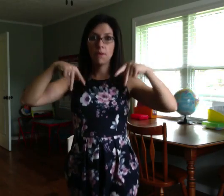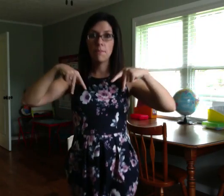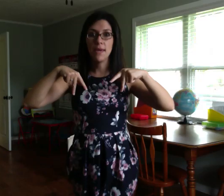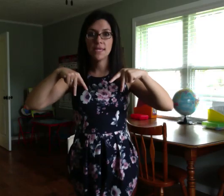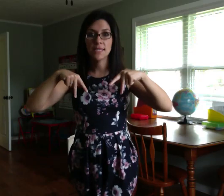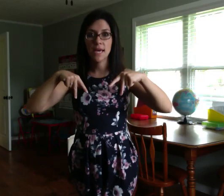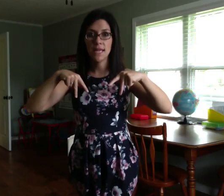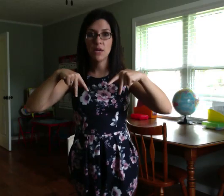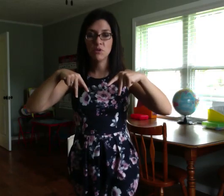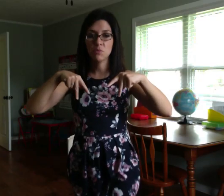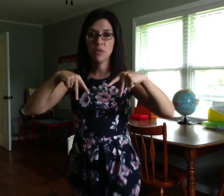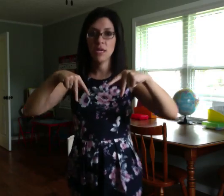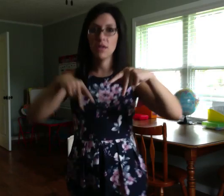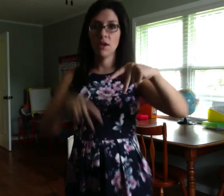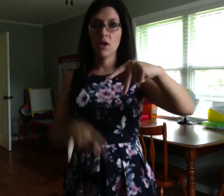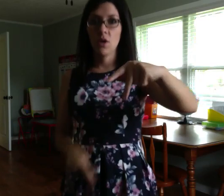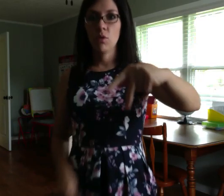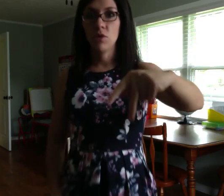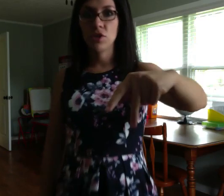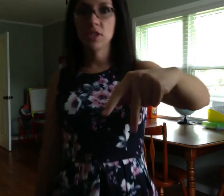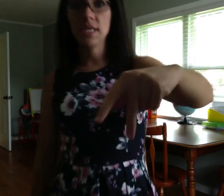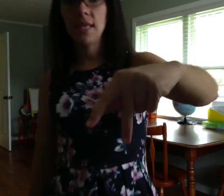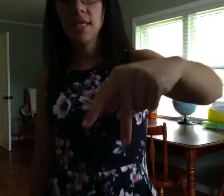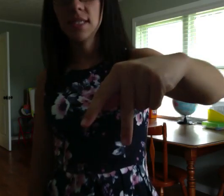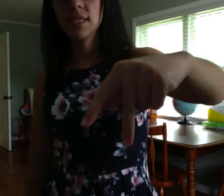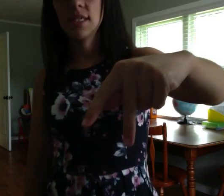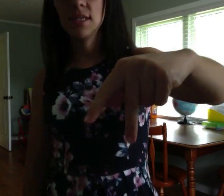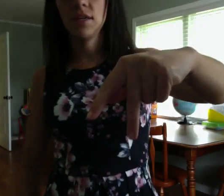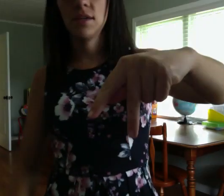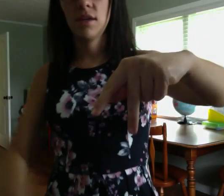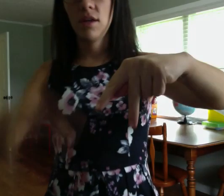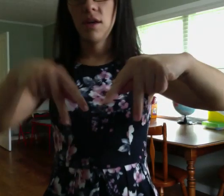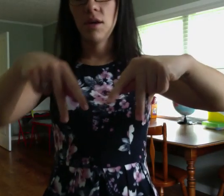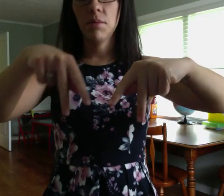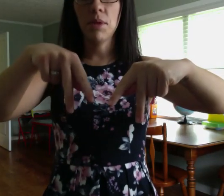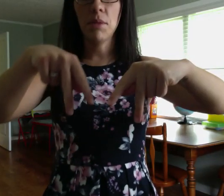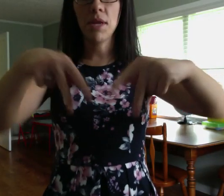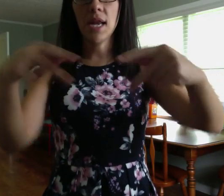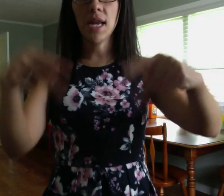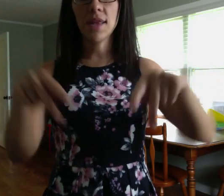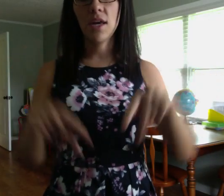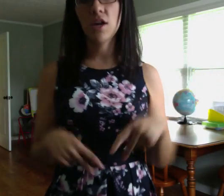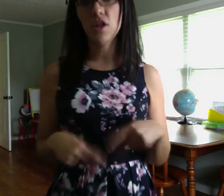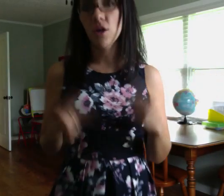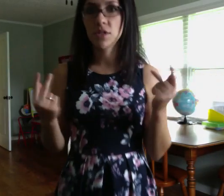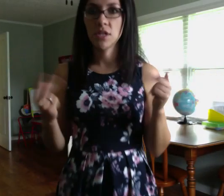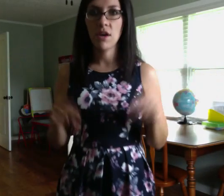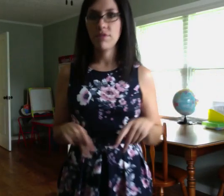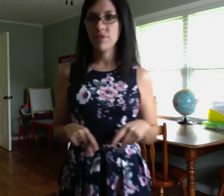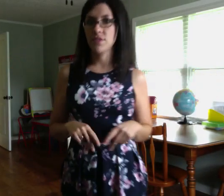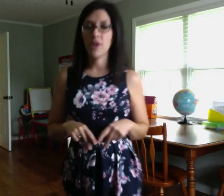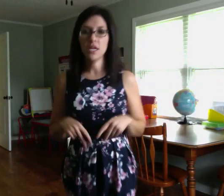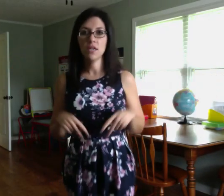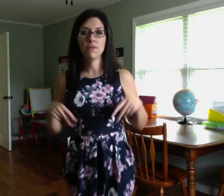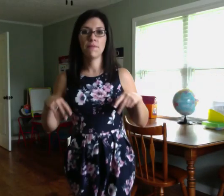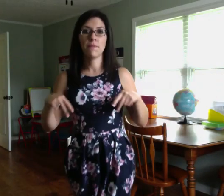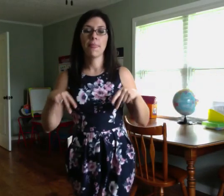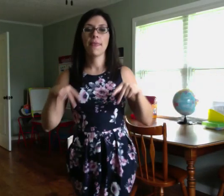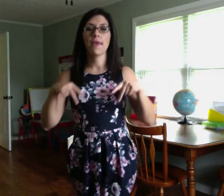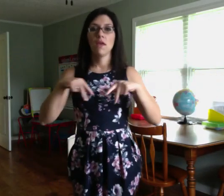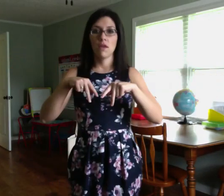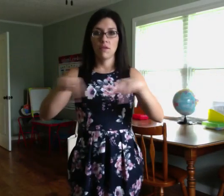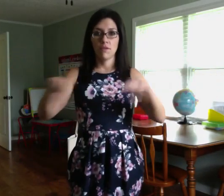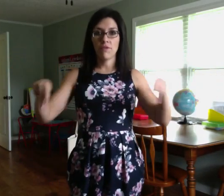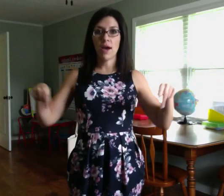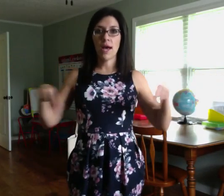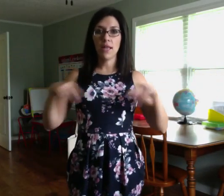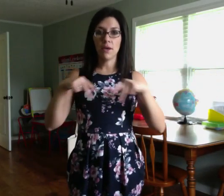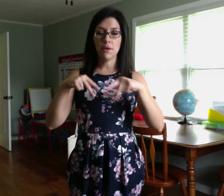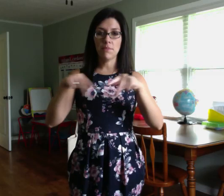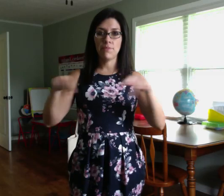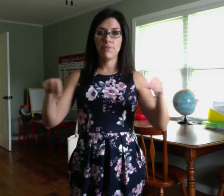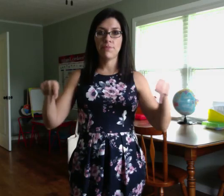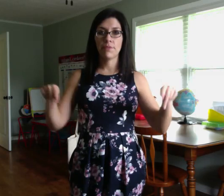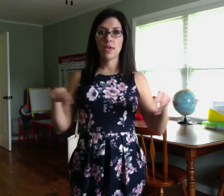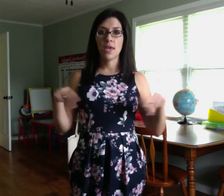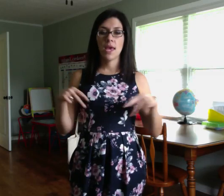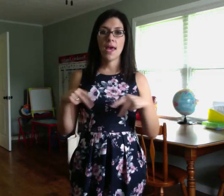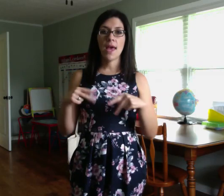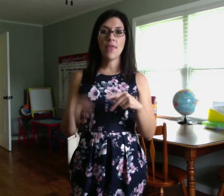make a sign language P, which looks like this. I mean, anything close enough is fine. phylum, and